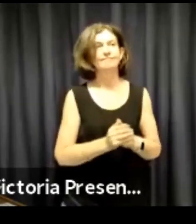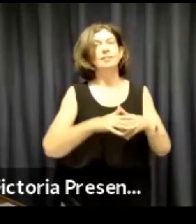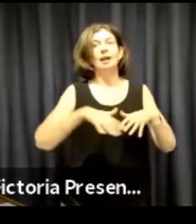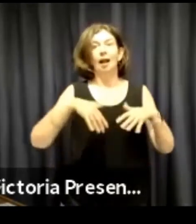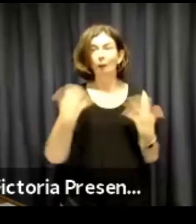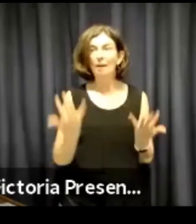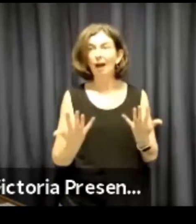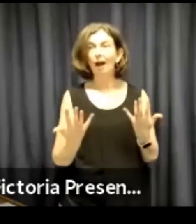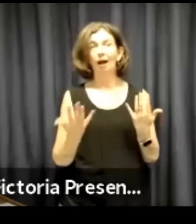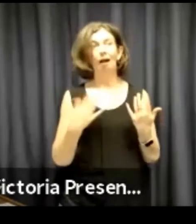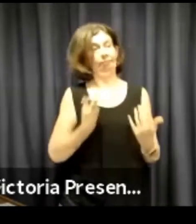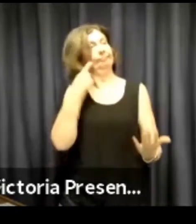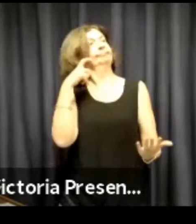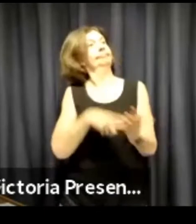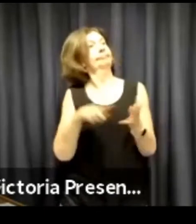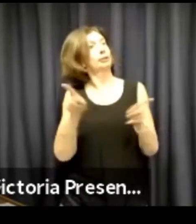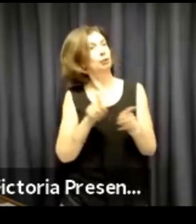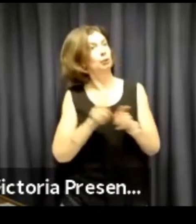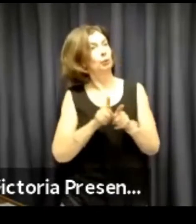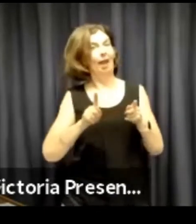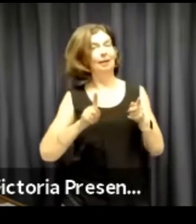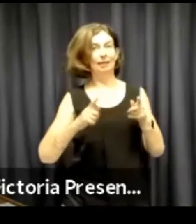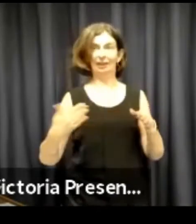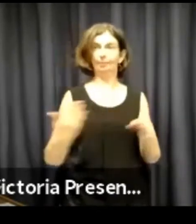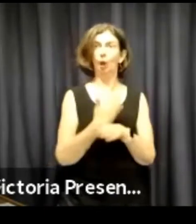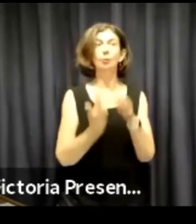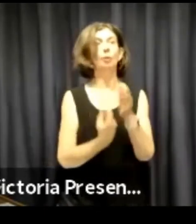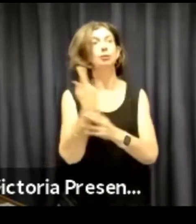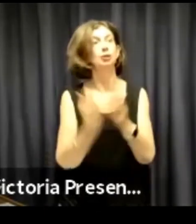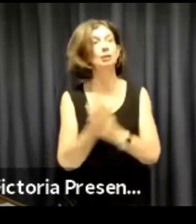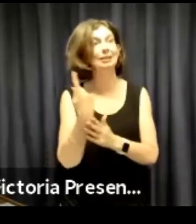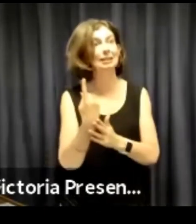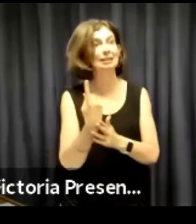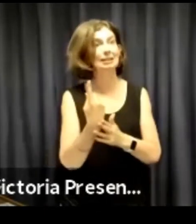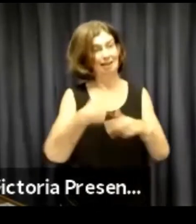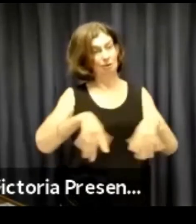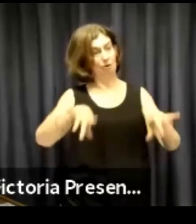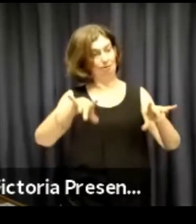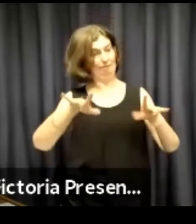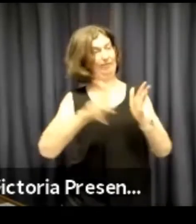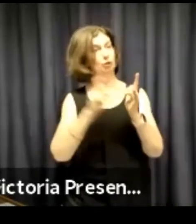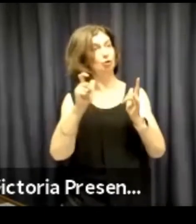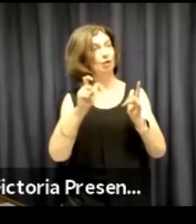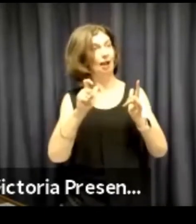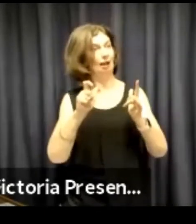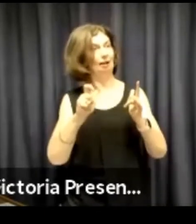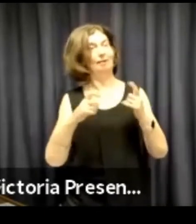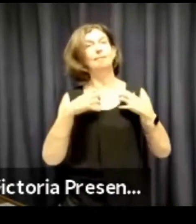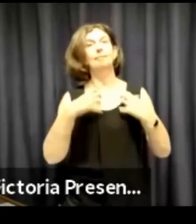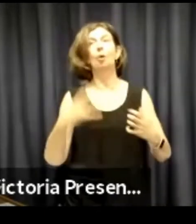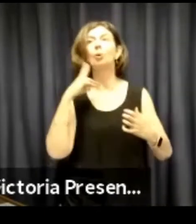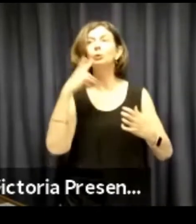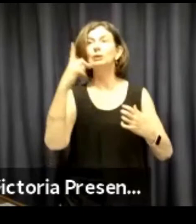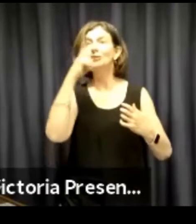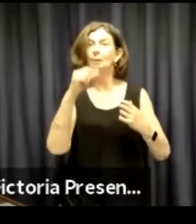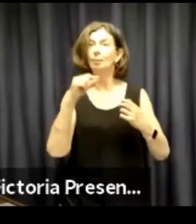is led by a Deaf person. However, I do acknowledge as well that employment opportunities here in Victoria,